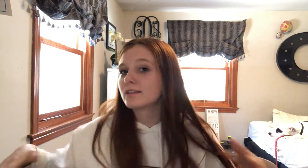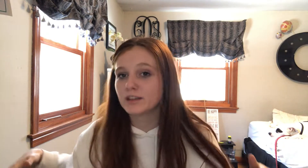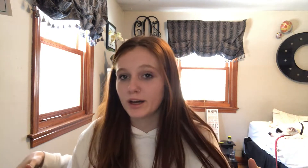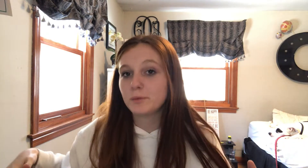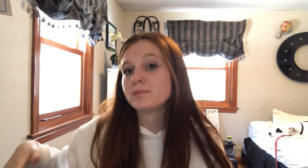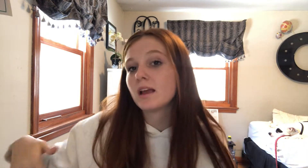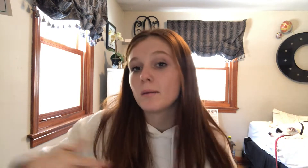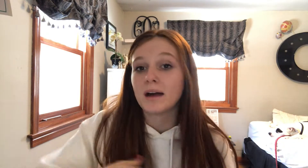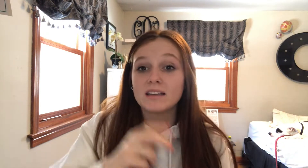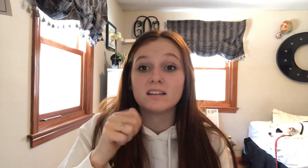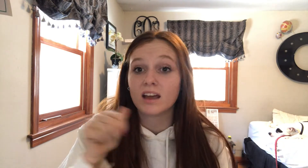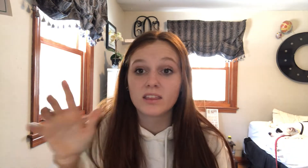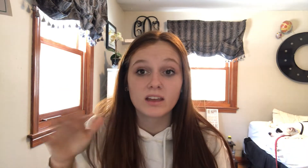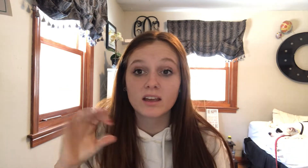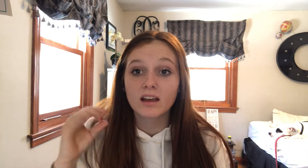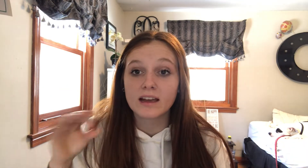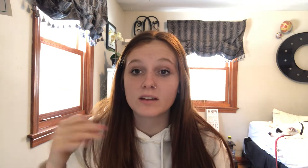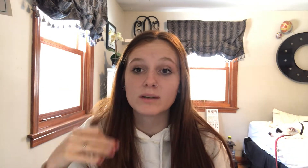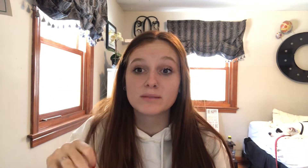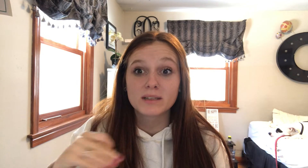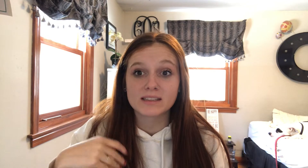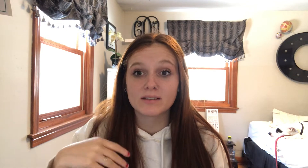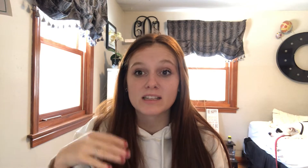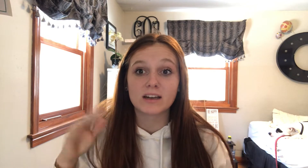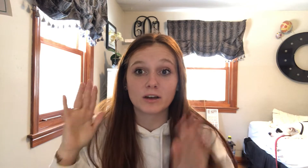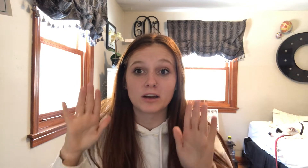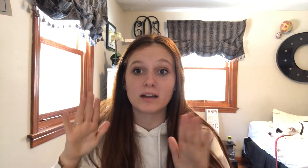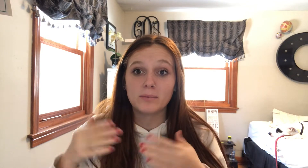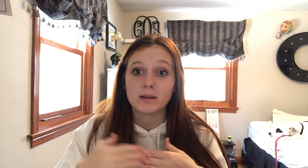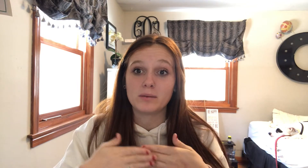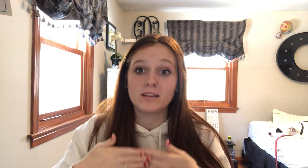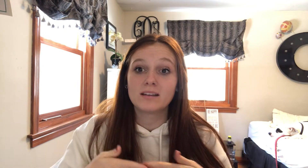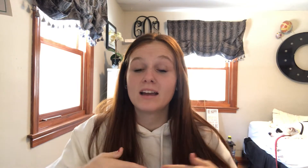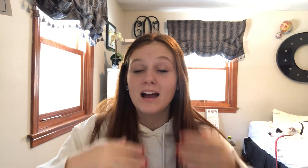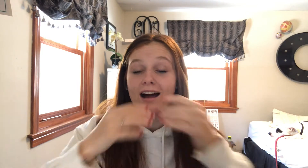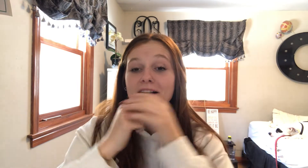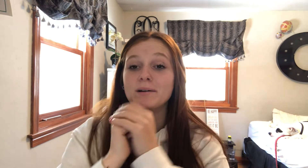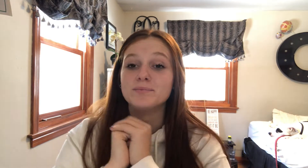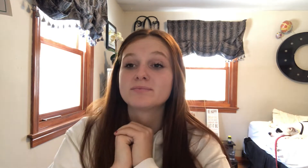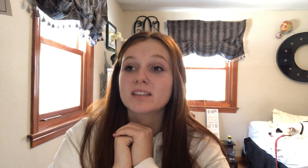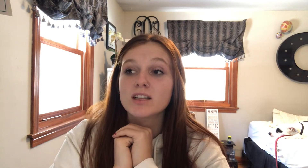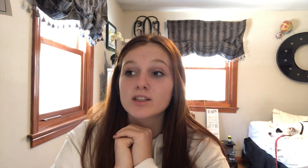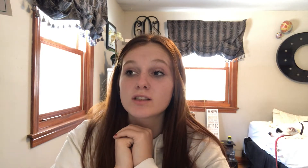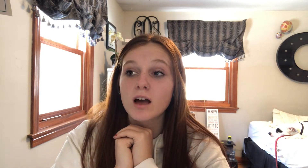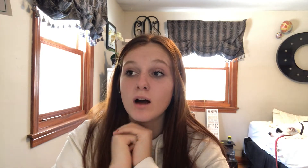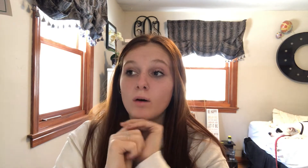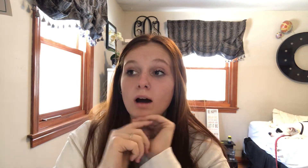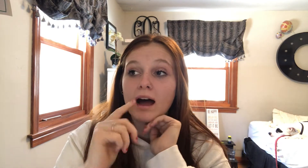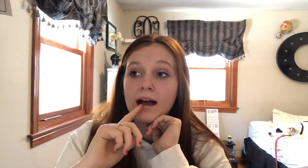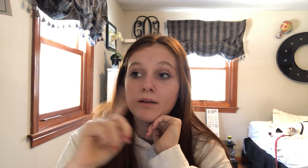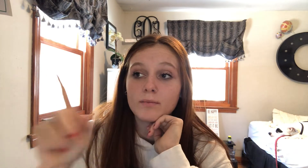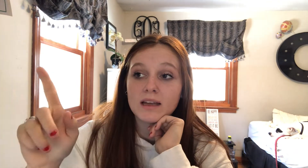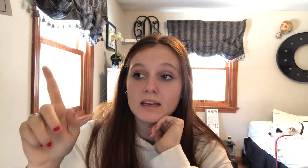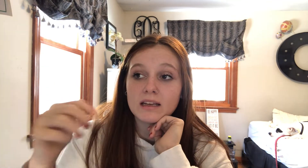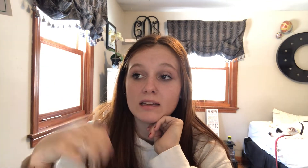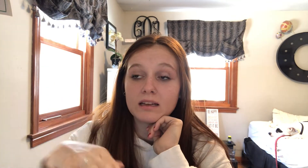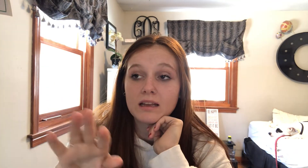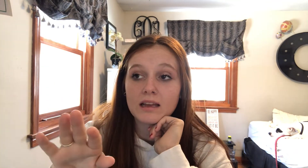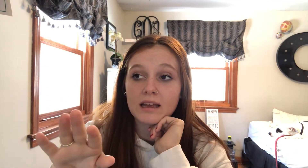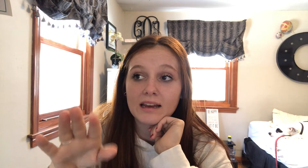you know, I did nothing and it wasn't because I was like a great baby. Um, so I've been in and